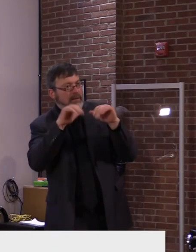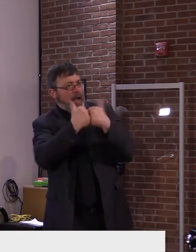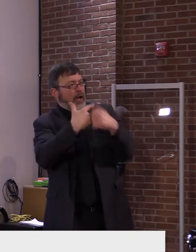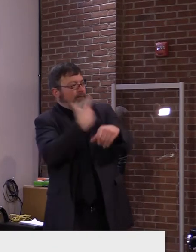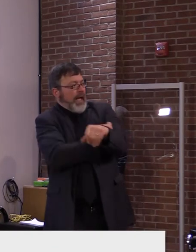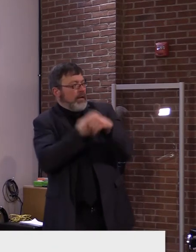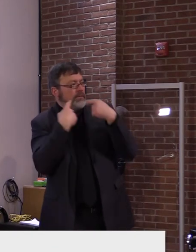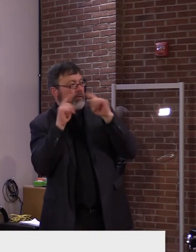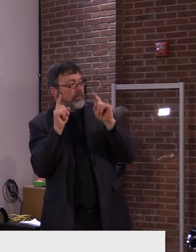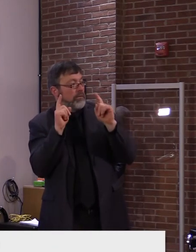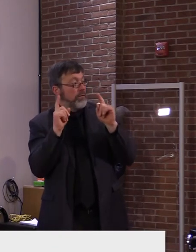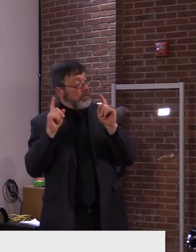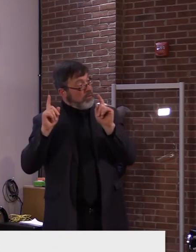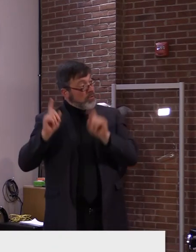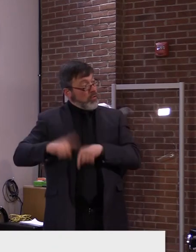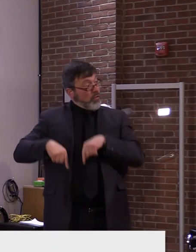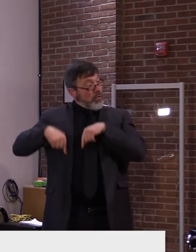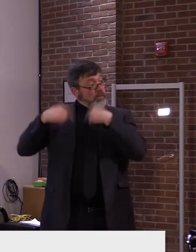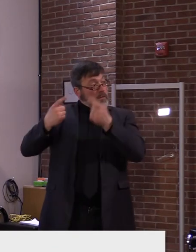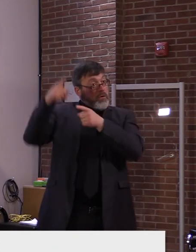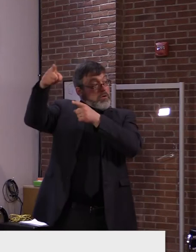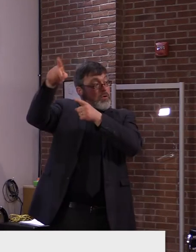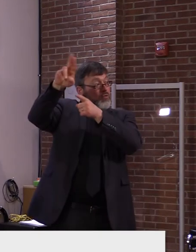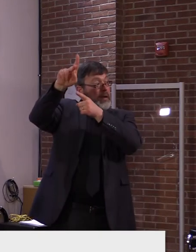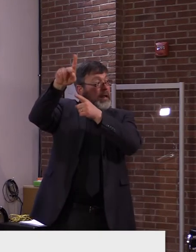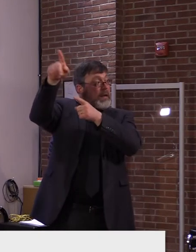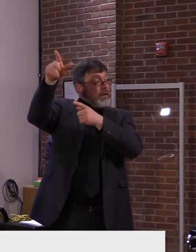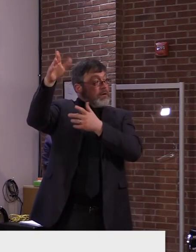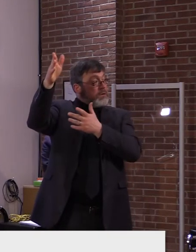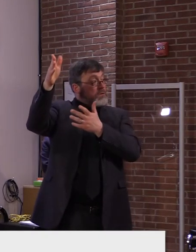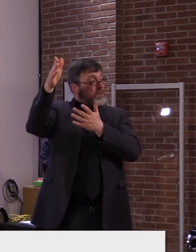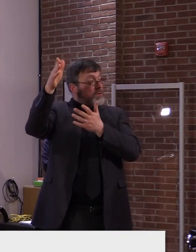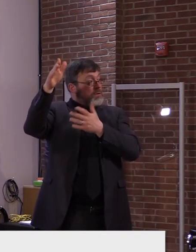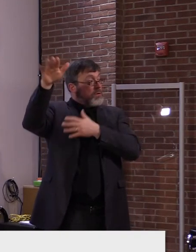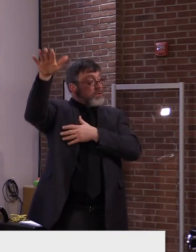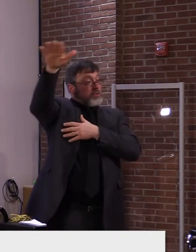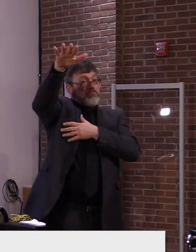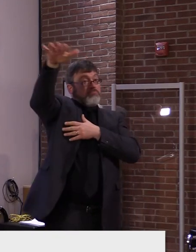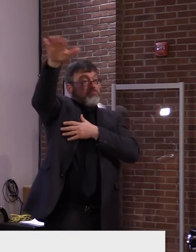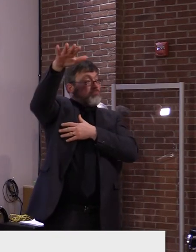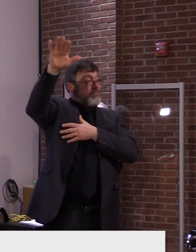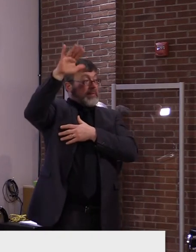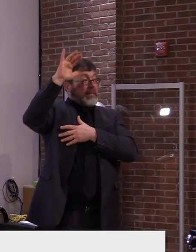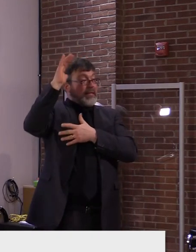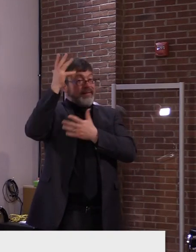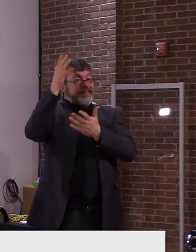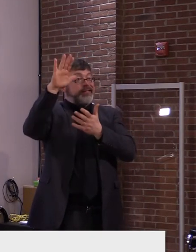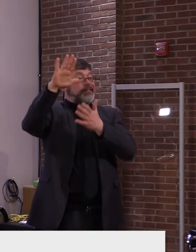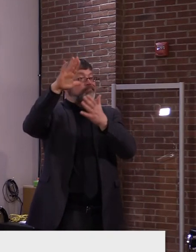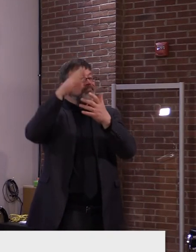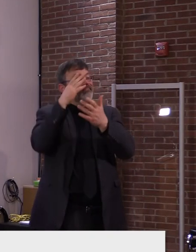get that through their ethics apparatus and, um, we'll see what kind of results they get from that.